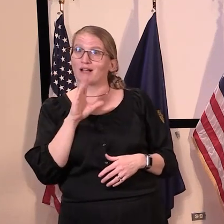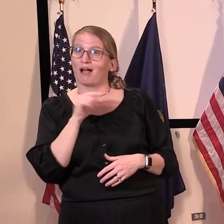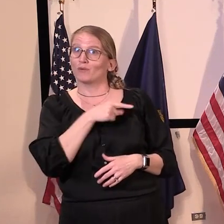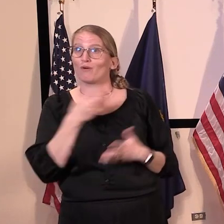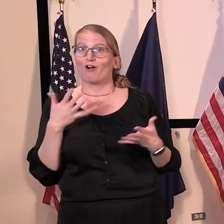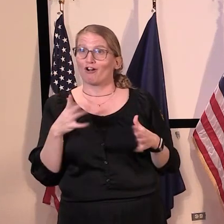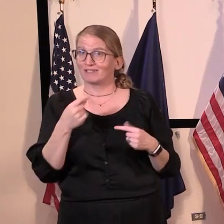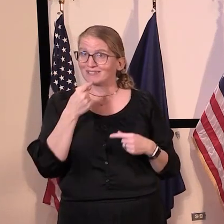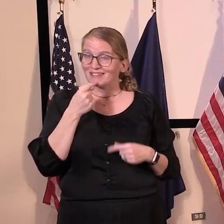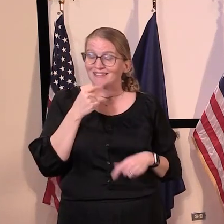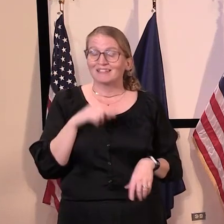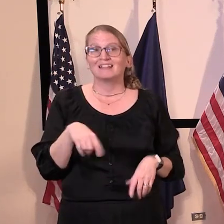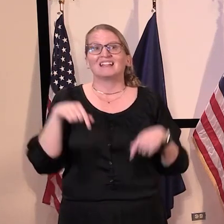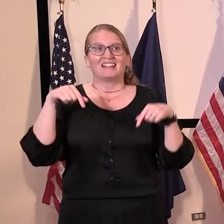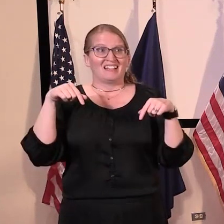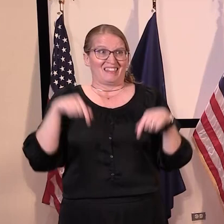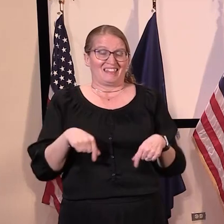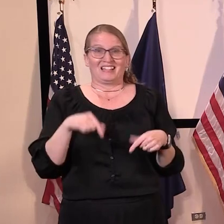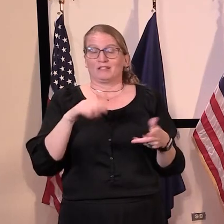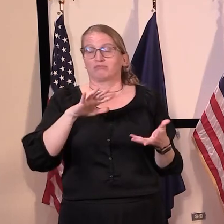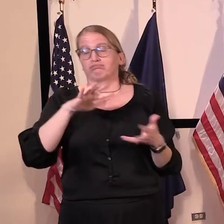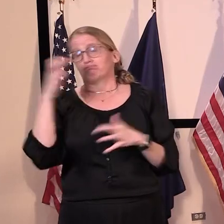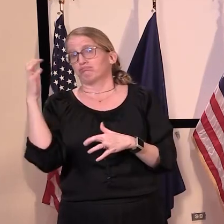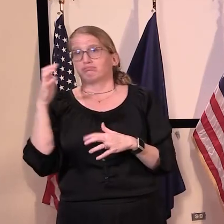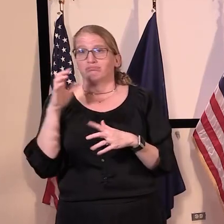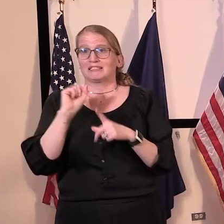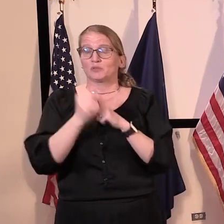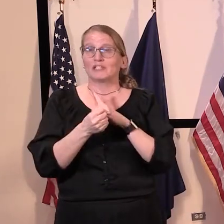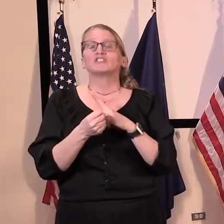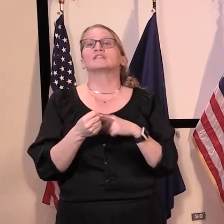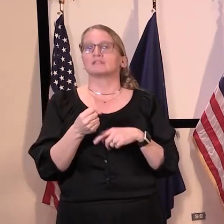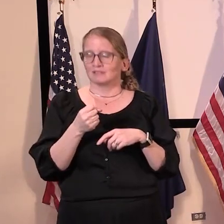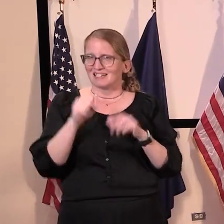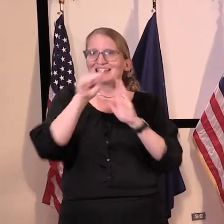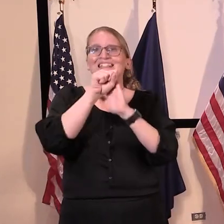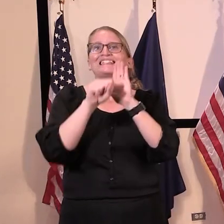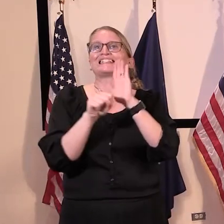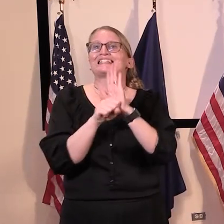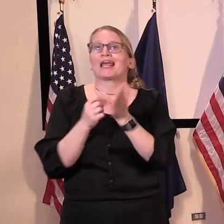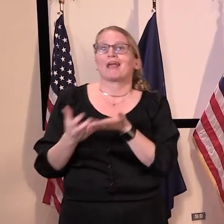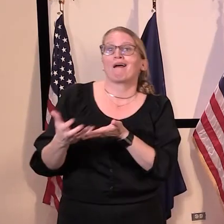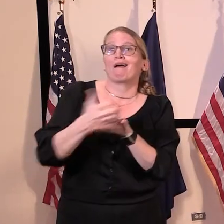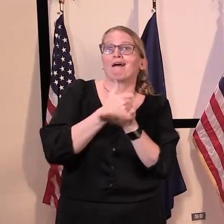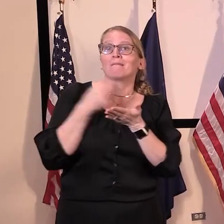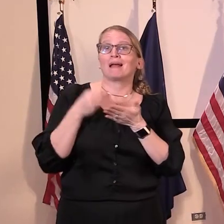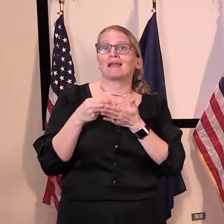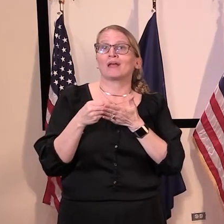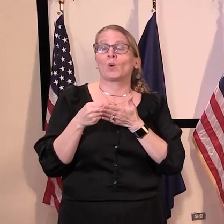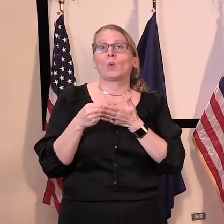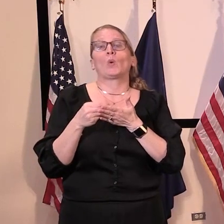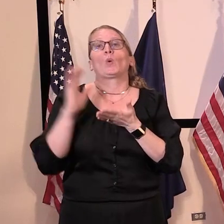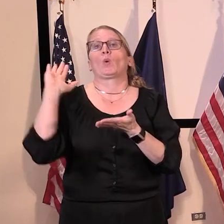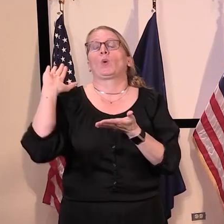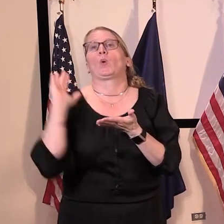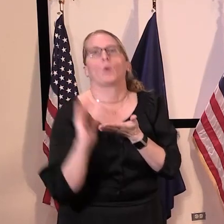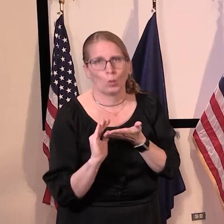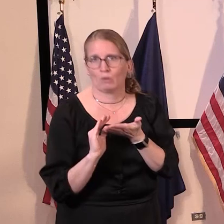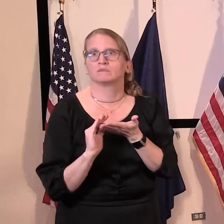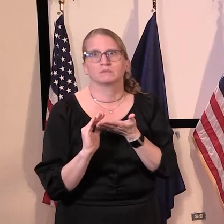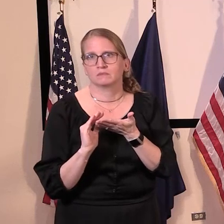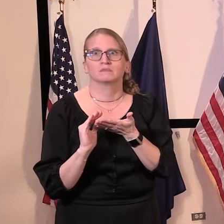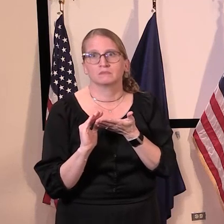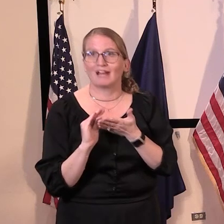situation has placed immense pressure on state revenues. Vermont's not unique at all. And we must